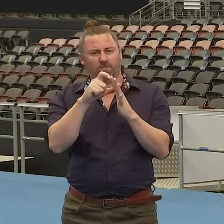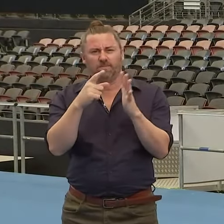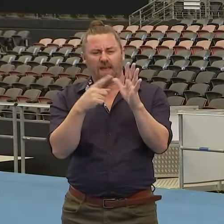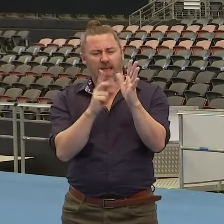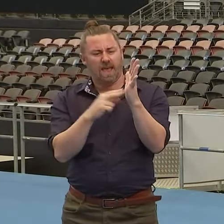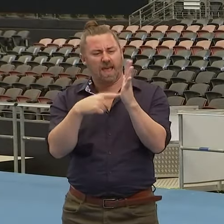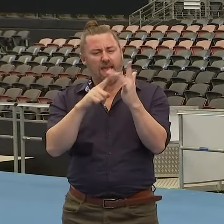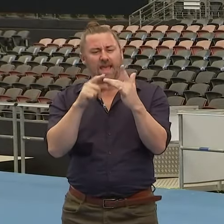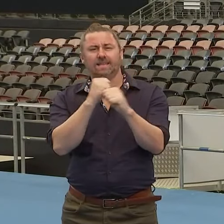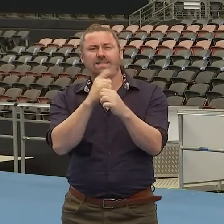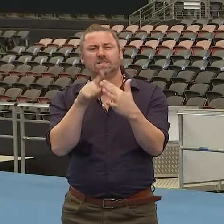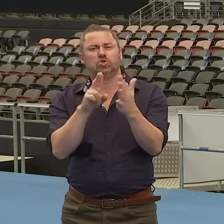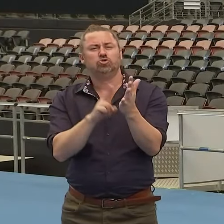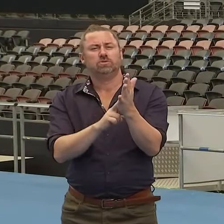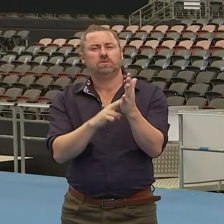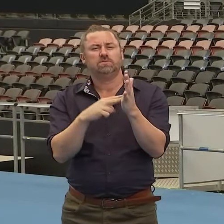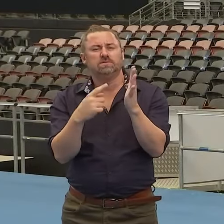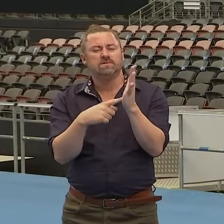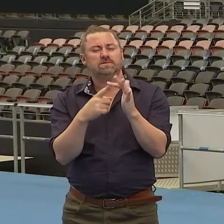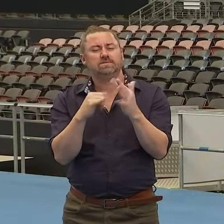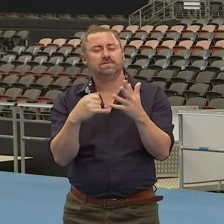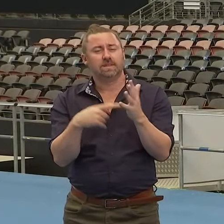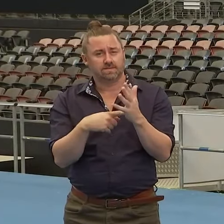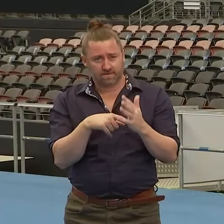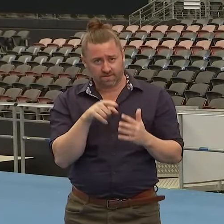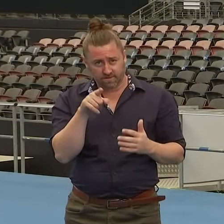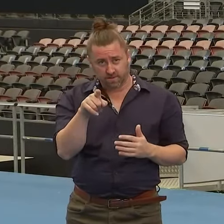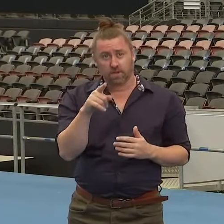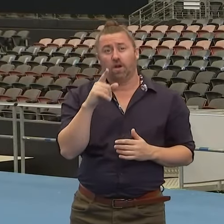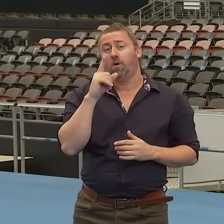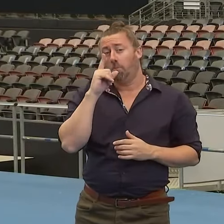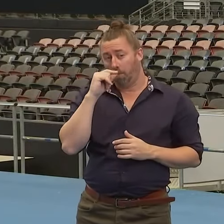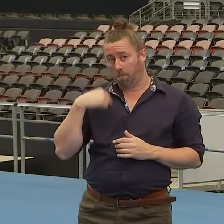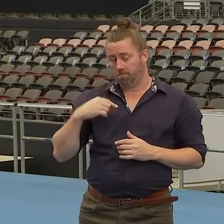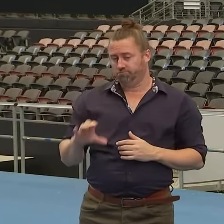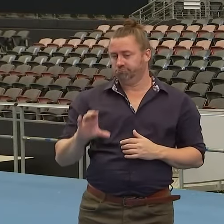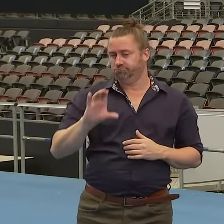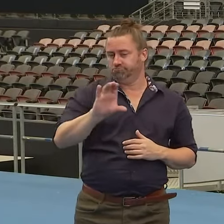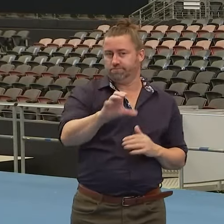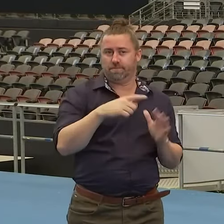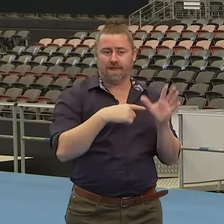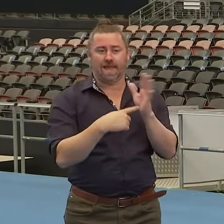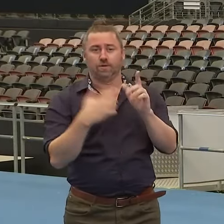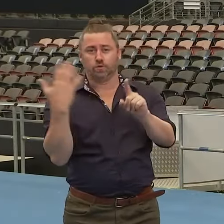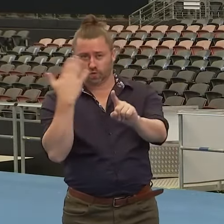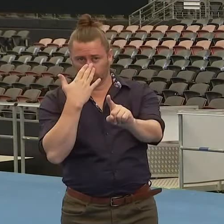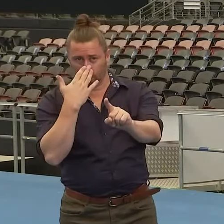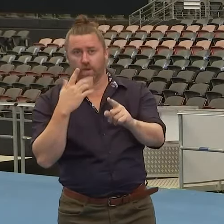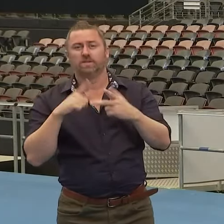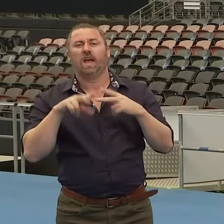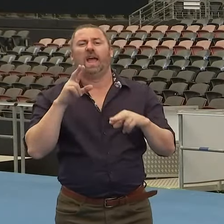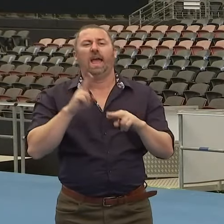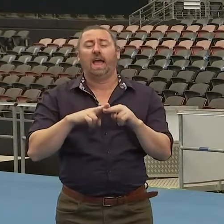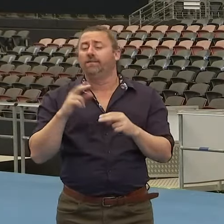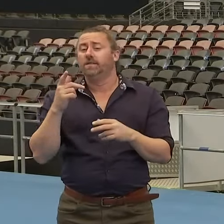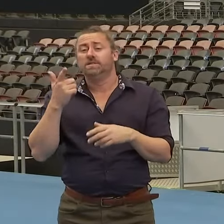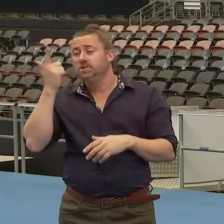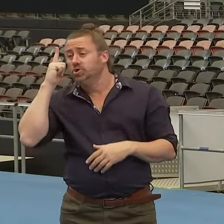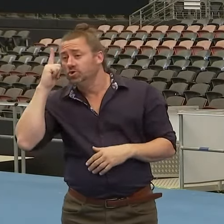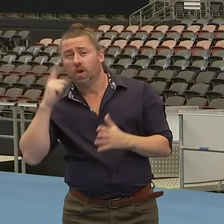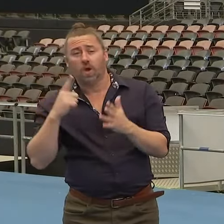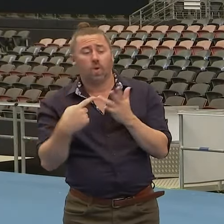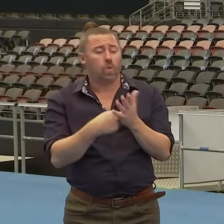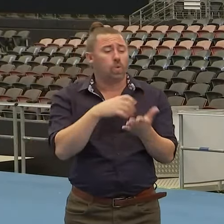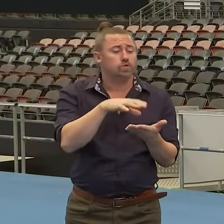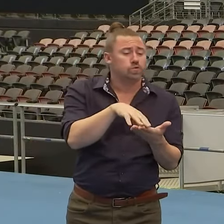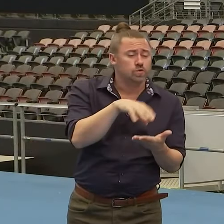will be available in schools for students and staff who develop symptoms while on site. And